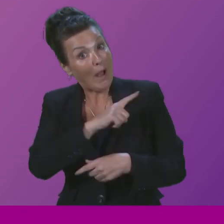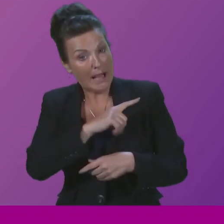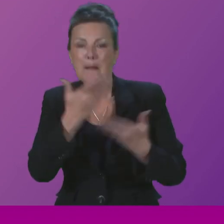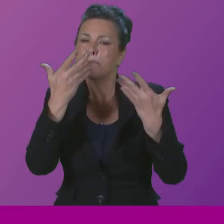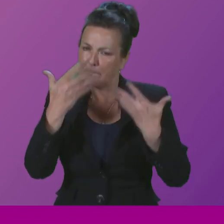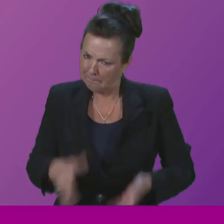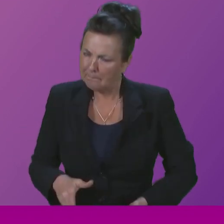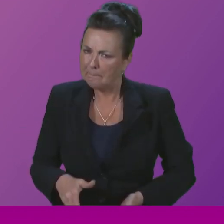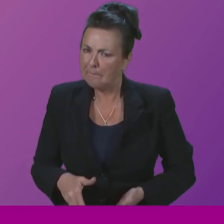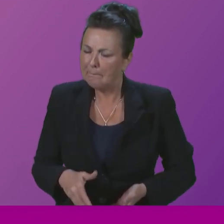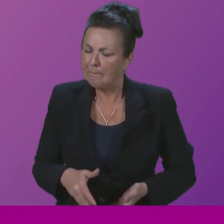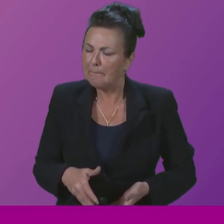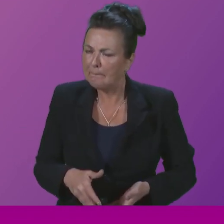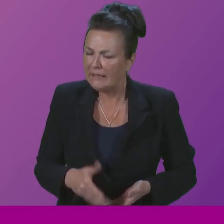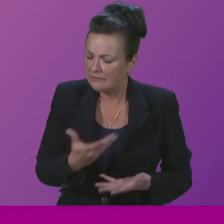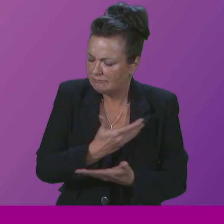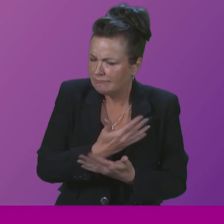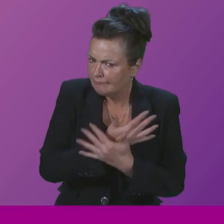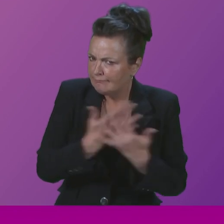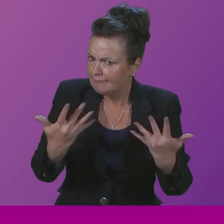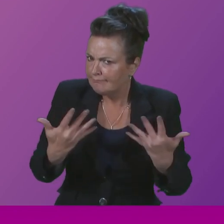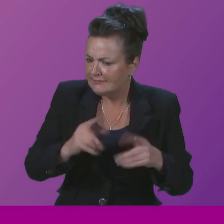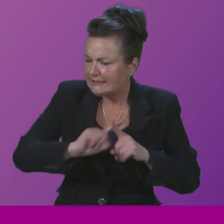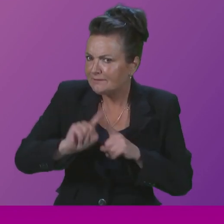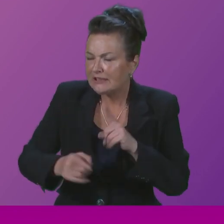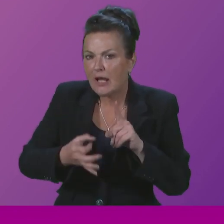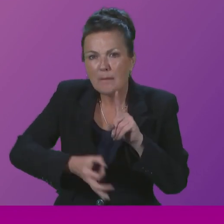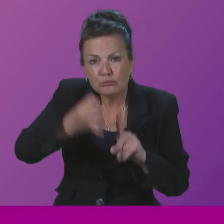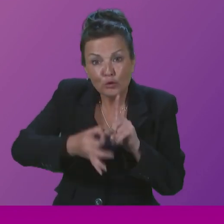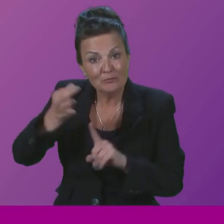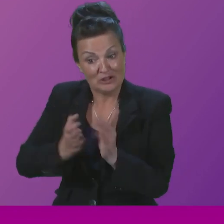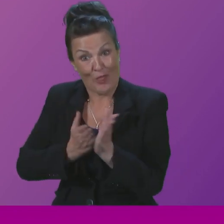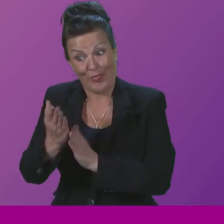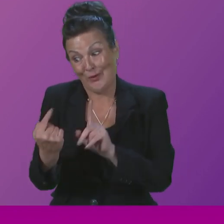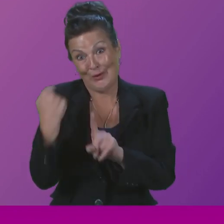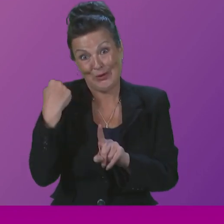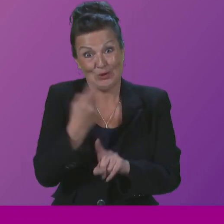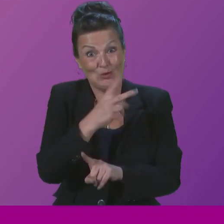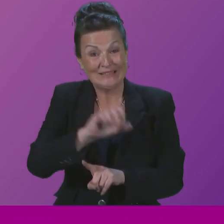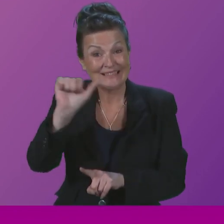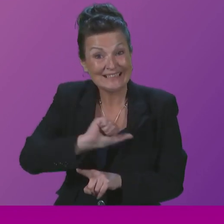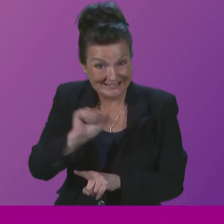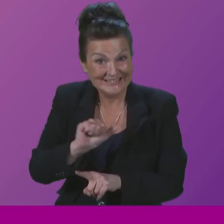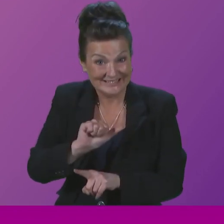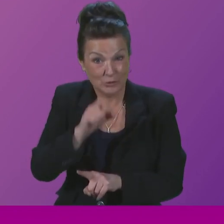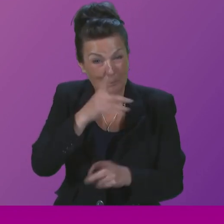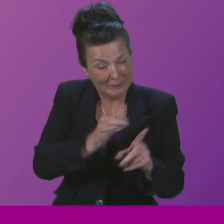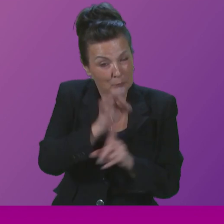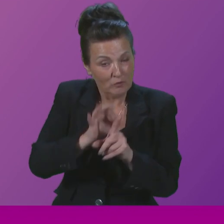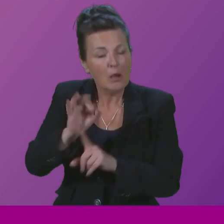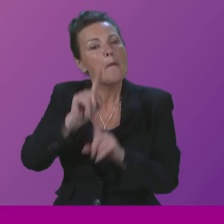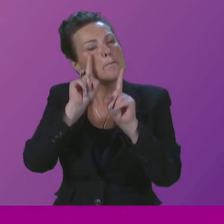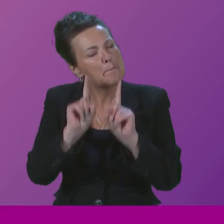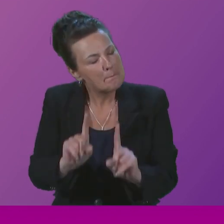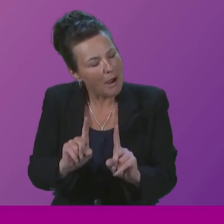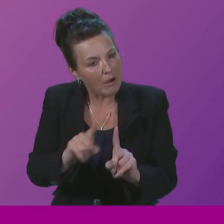have been a number of improvements made in relation to the system of fatal accident inquiries since the introduction of the legislation. Clearly,